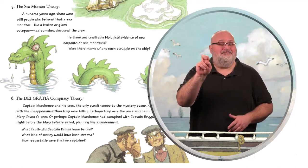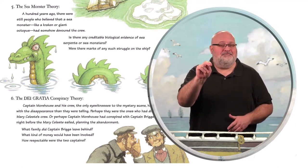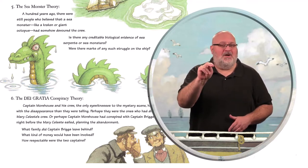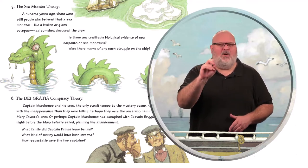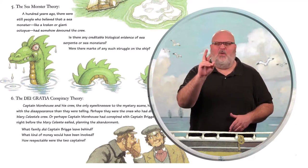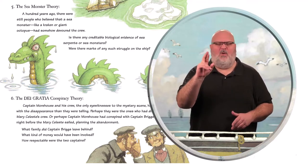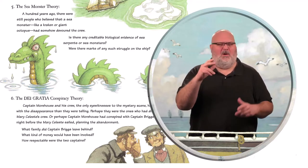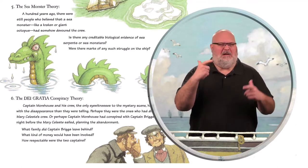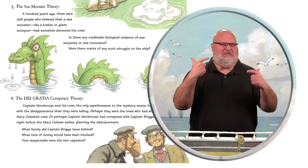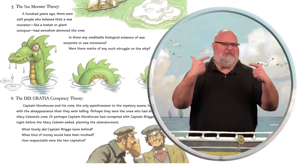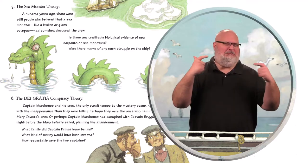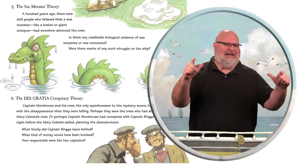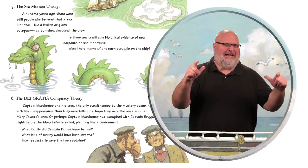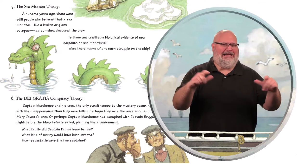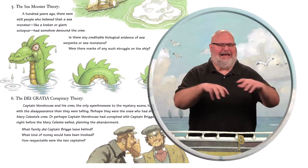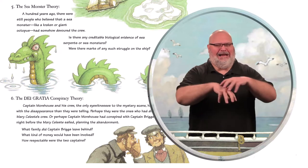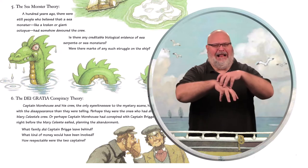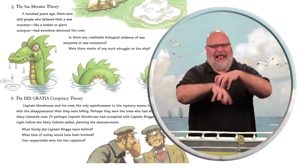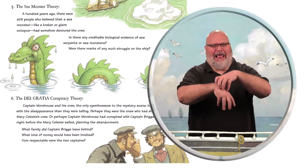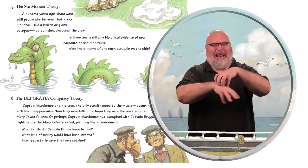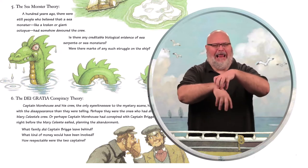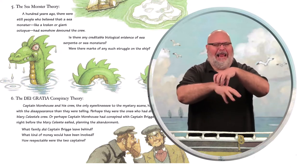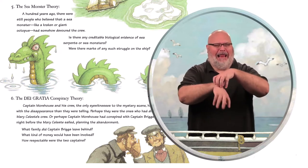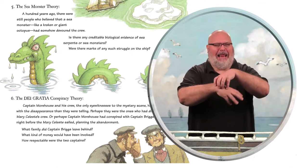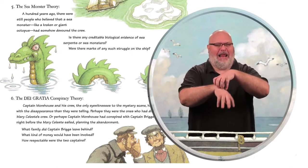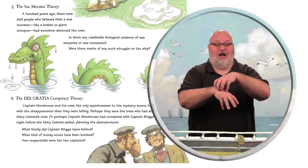like a kraken or giant octopus,